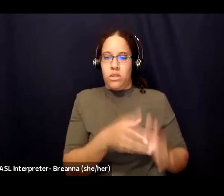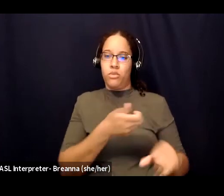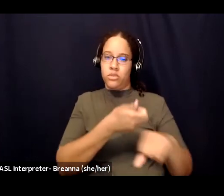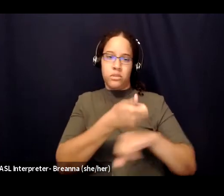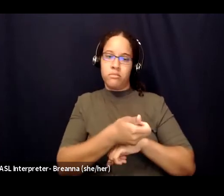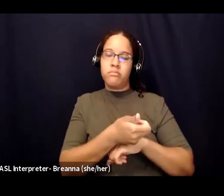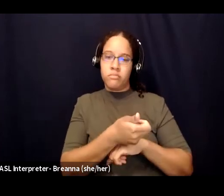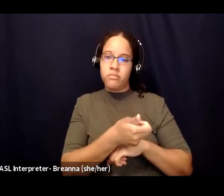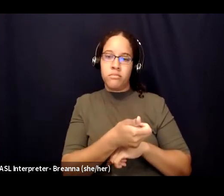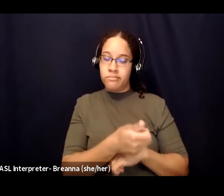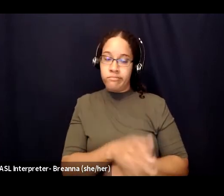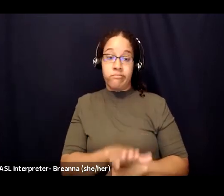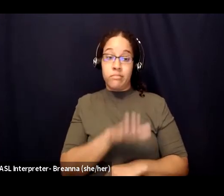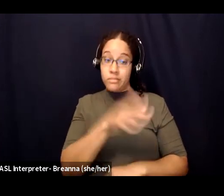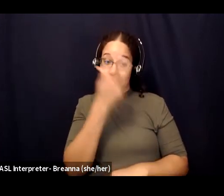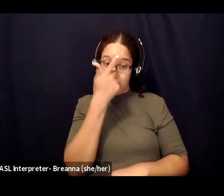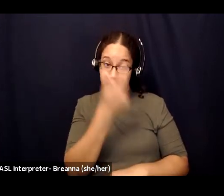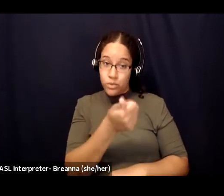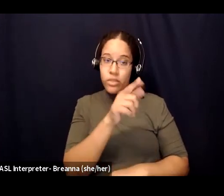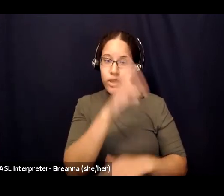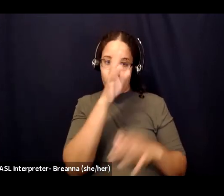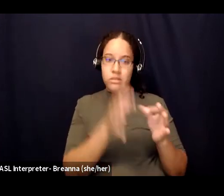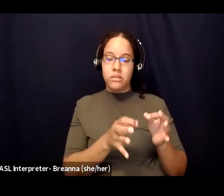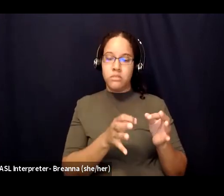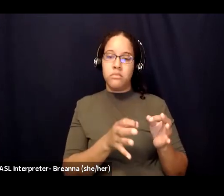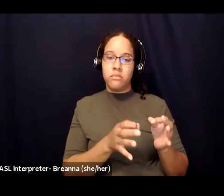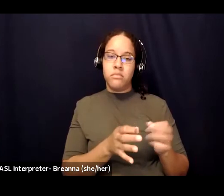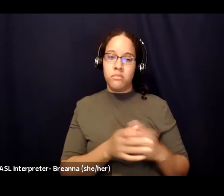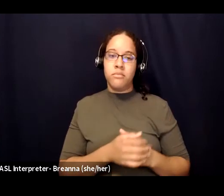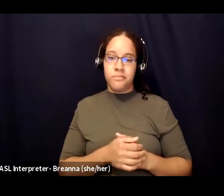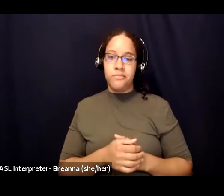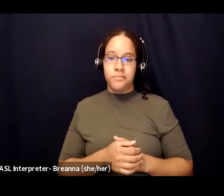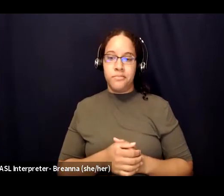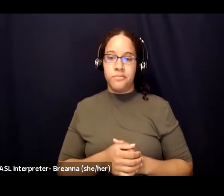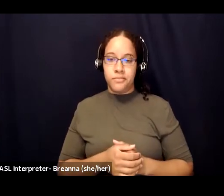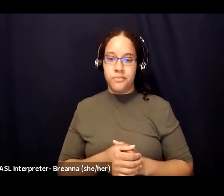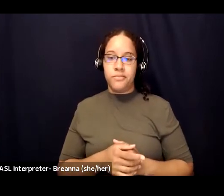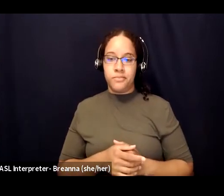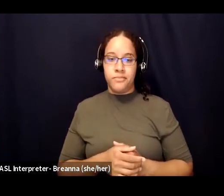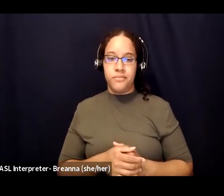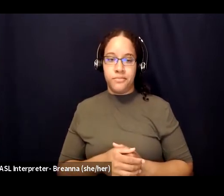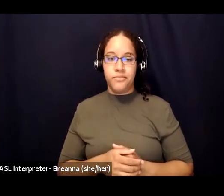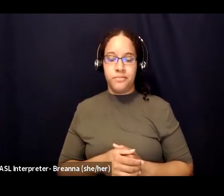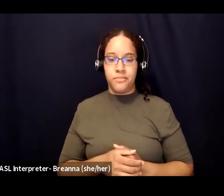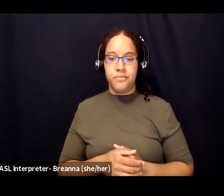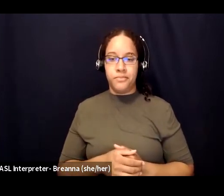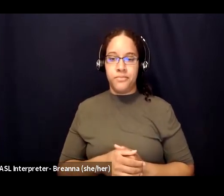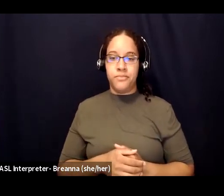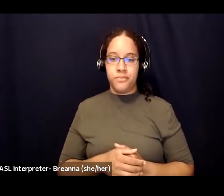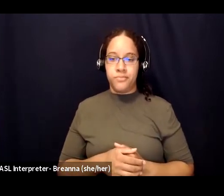was their decision to do that and um that's where their responsibility lies um and so that can